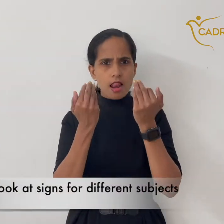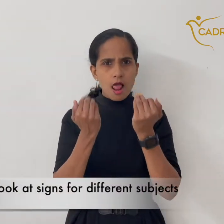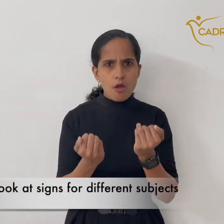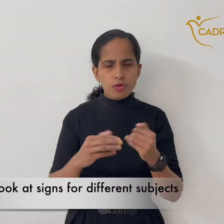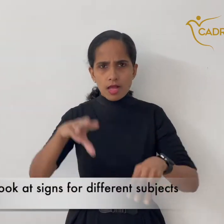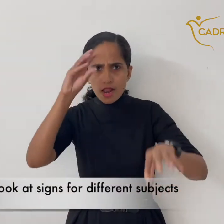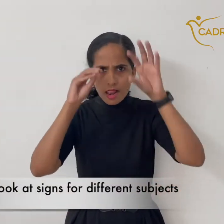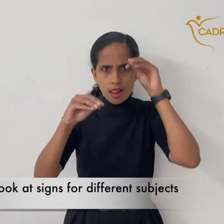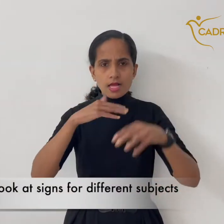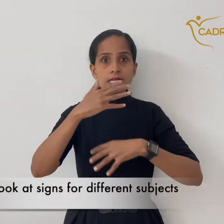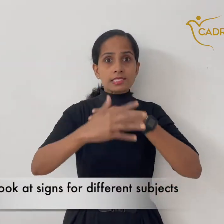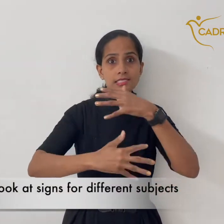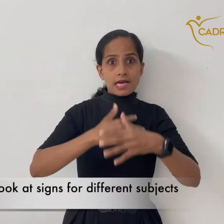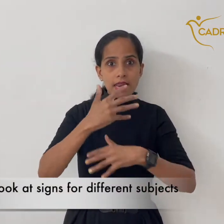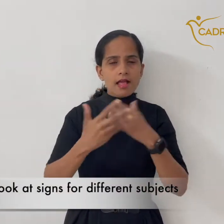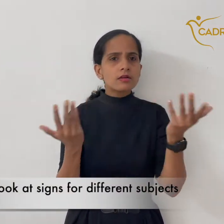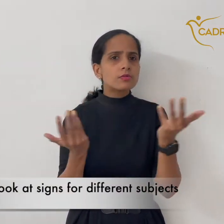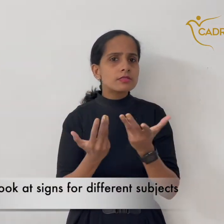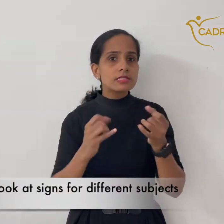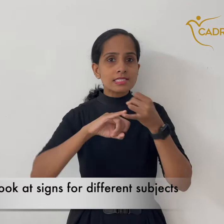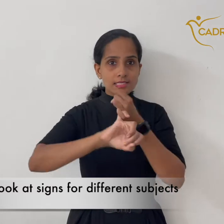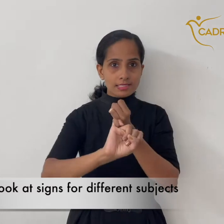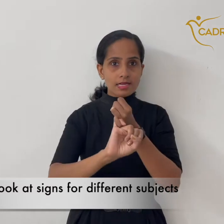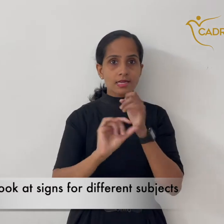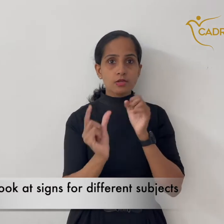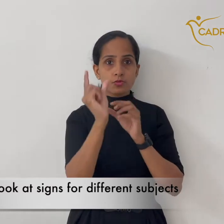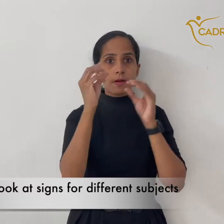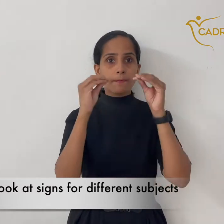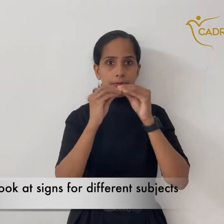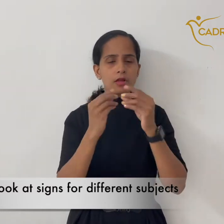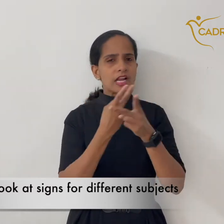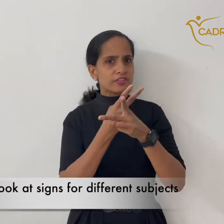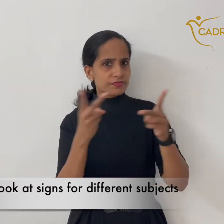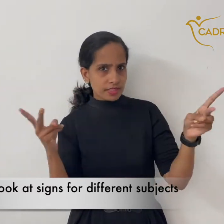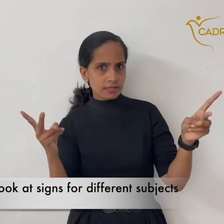Let us now look at signs for different subjects.